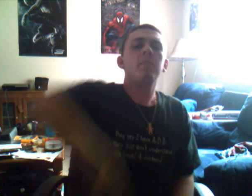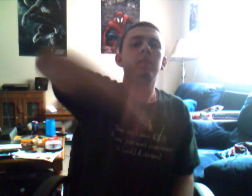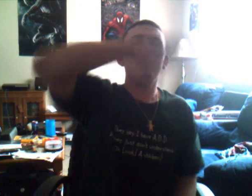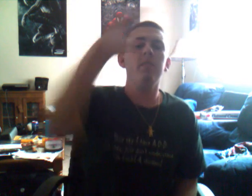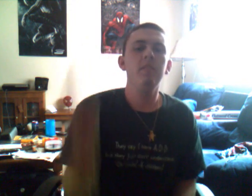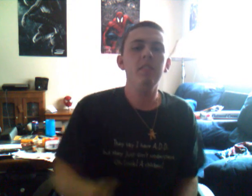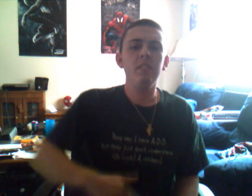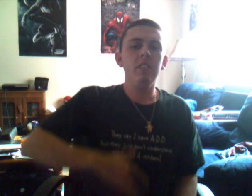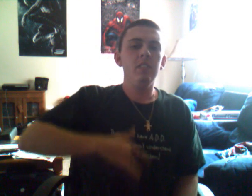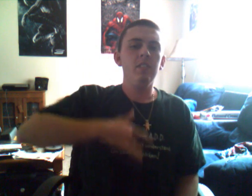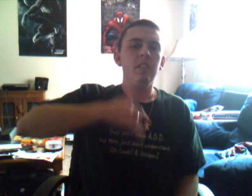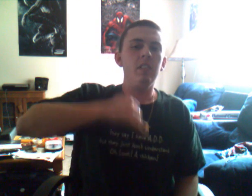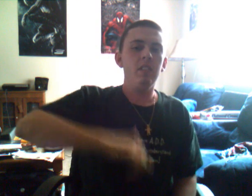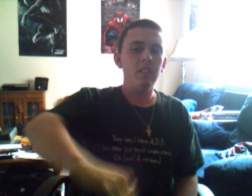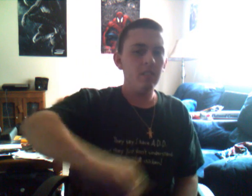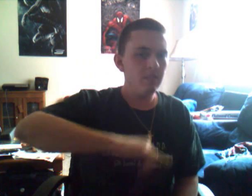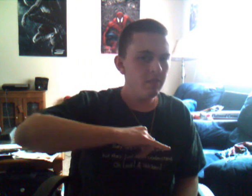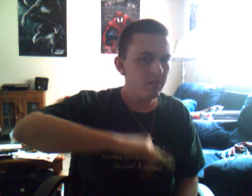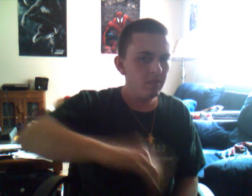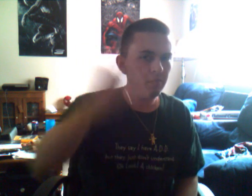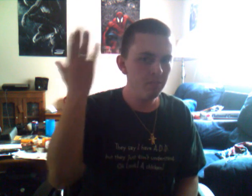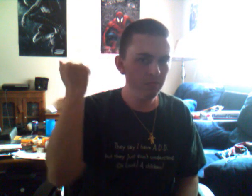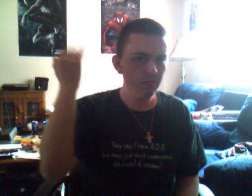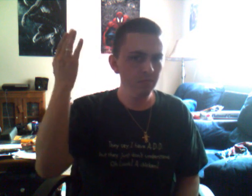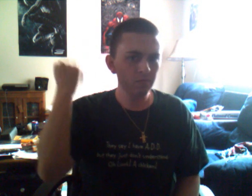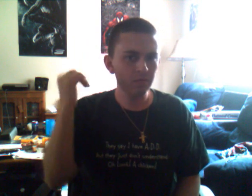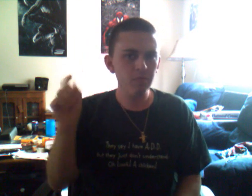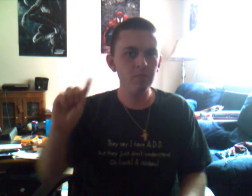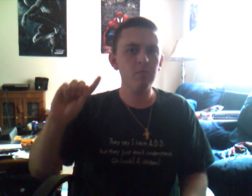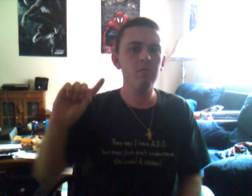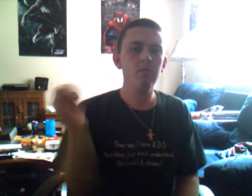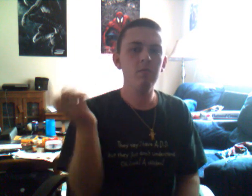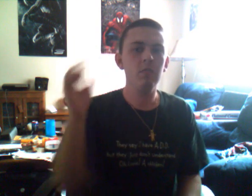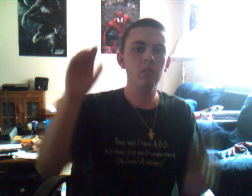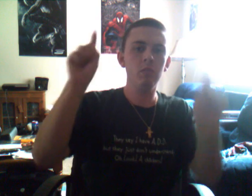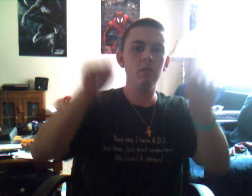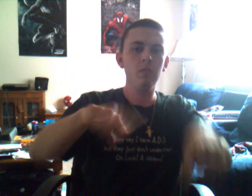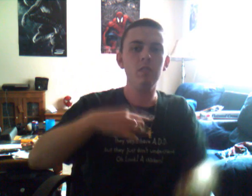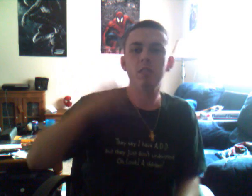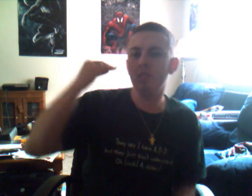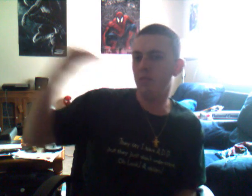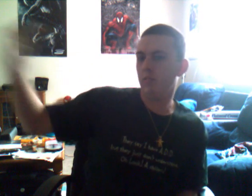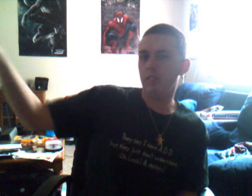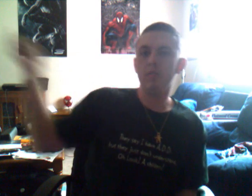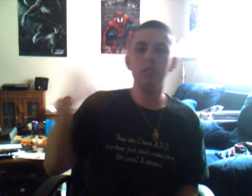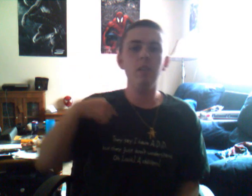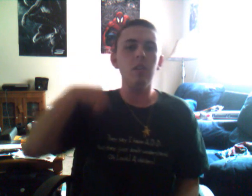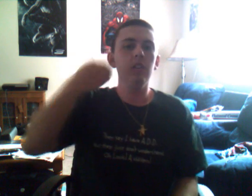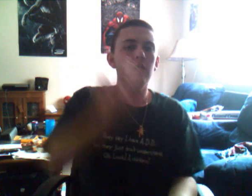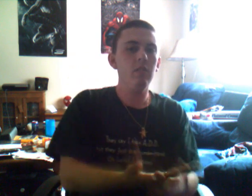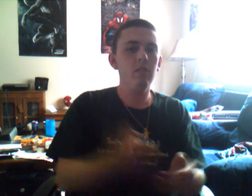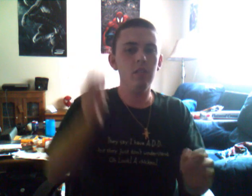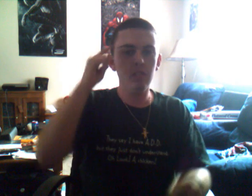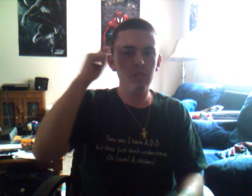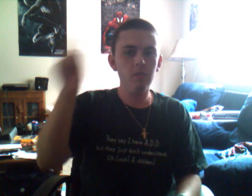Never felt like this before. Just when I live, I'm back for more.